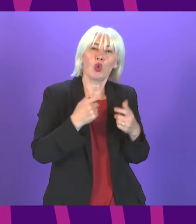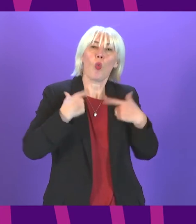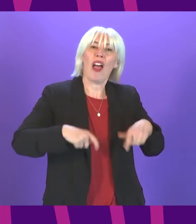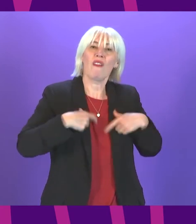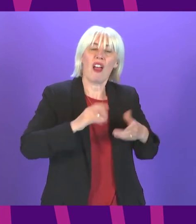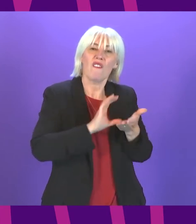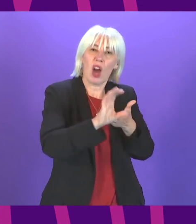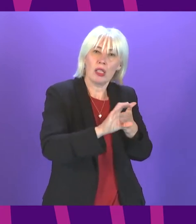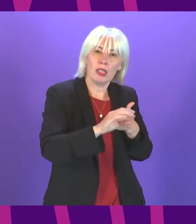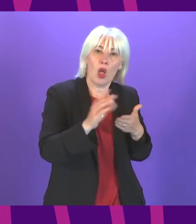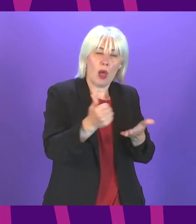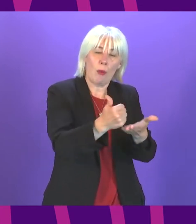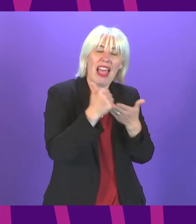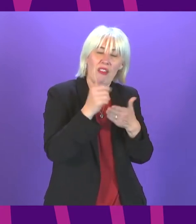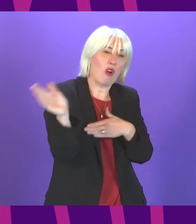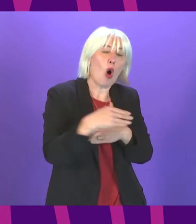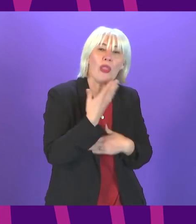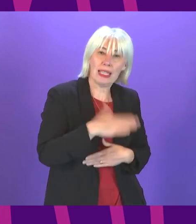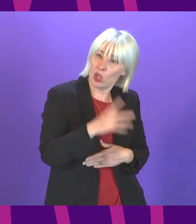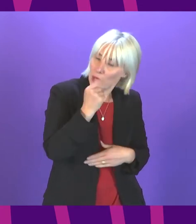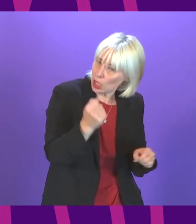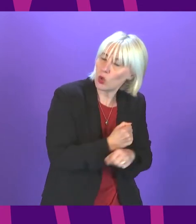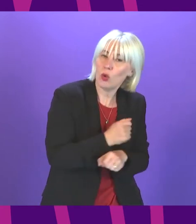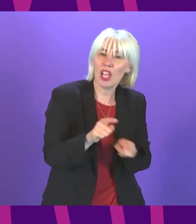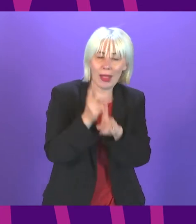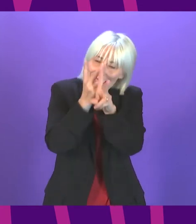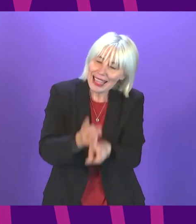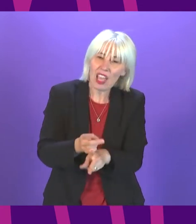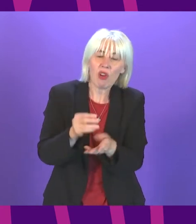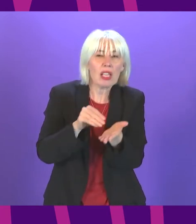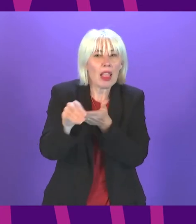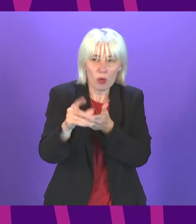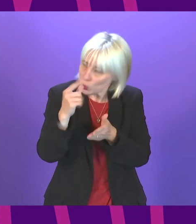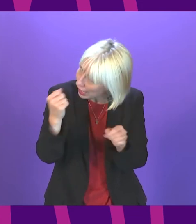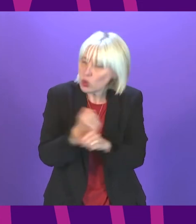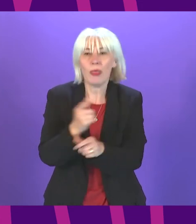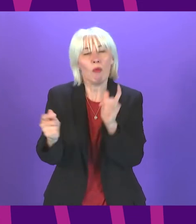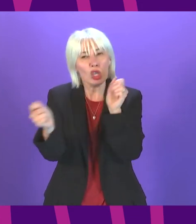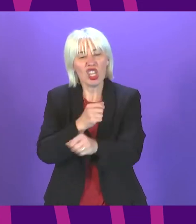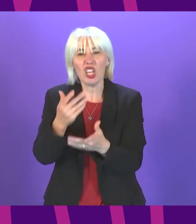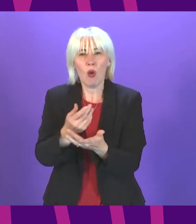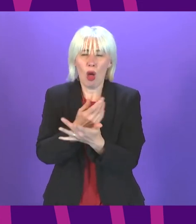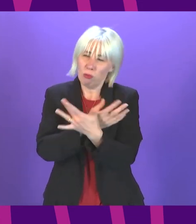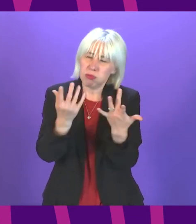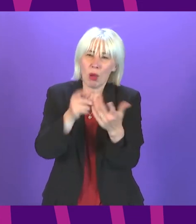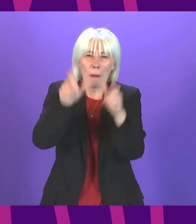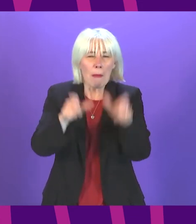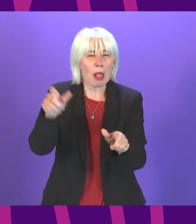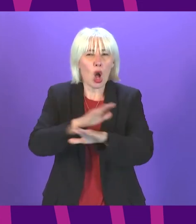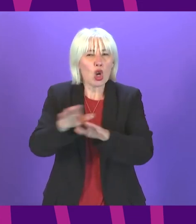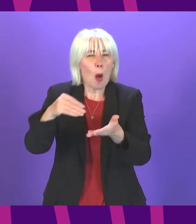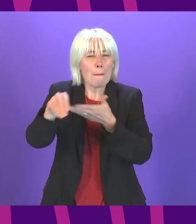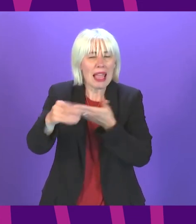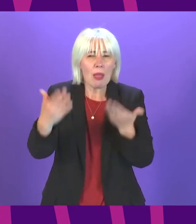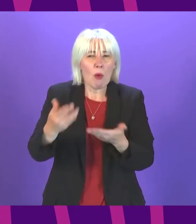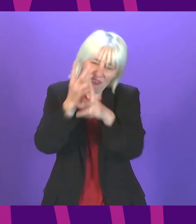as a lifeline for all who need it we can reform carers allowance so that more of the hundreds of carers who don't get any financial help get